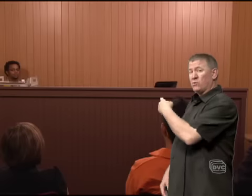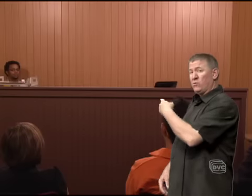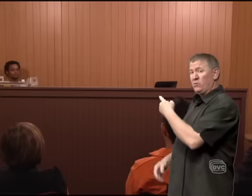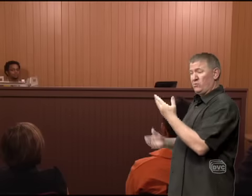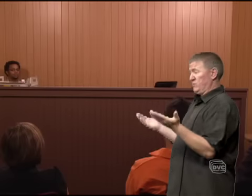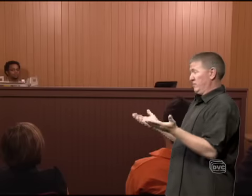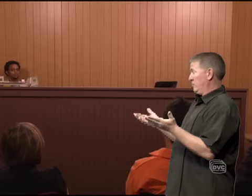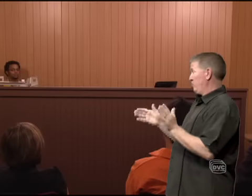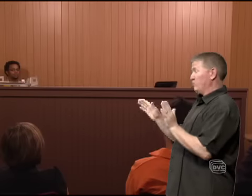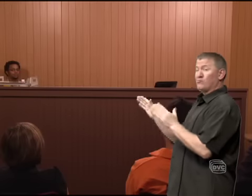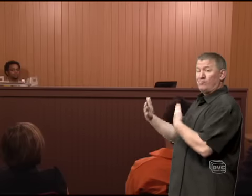Here we are in a courtroom.